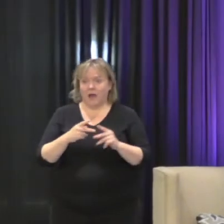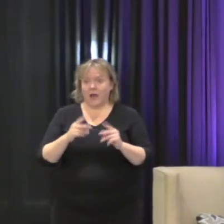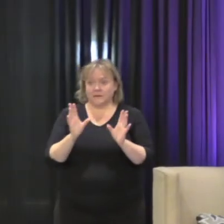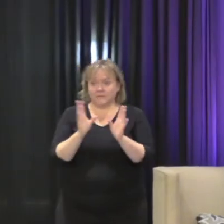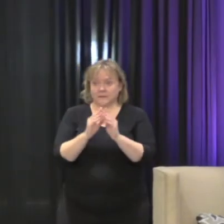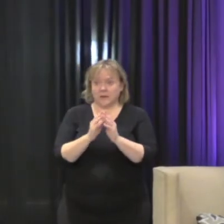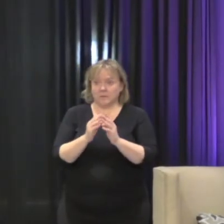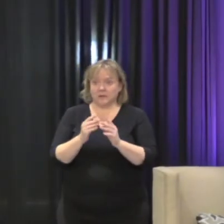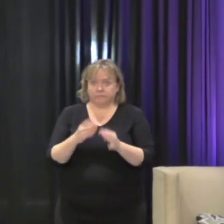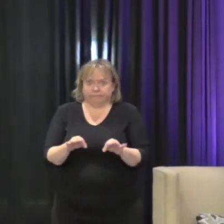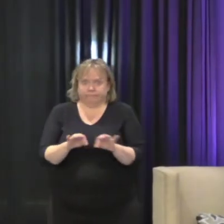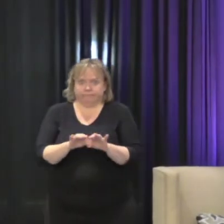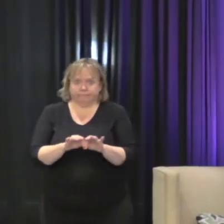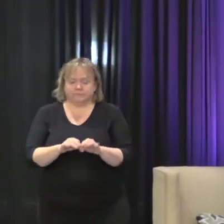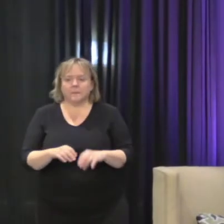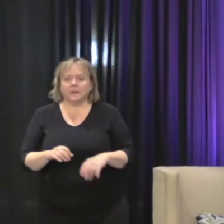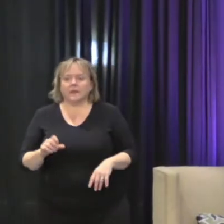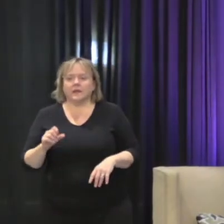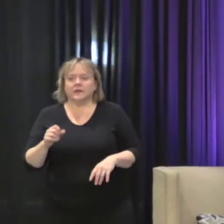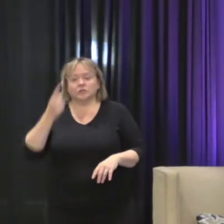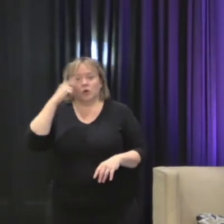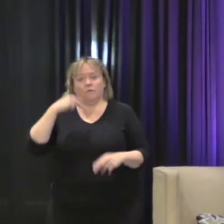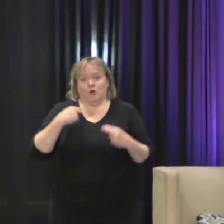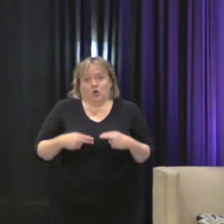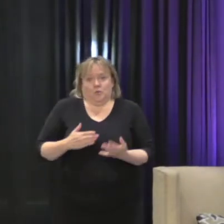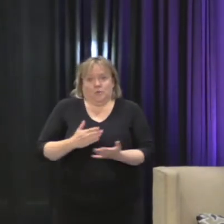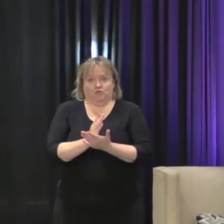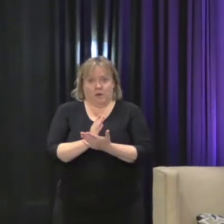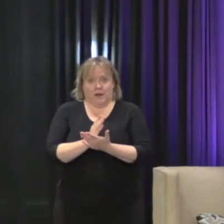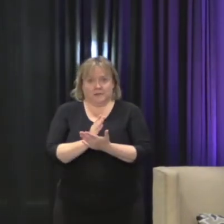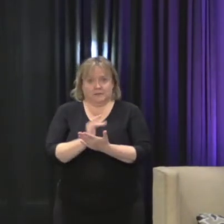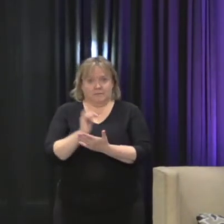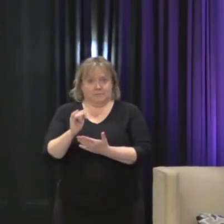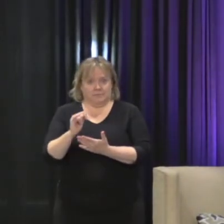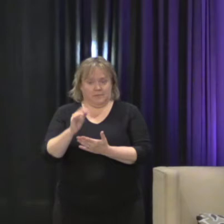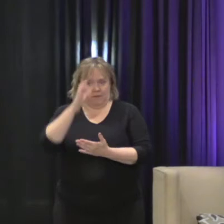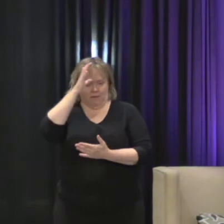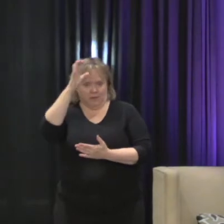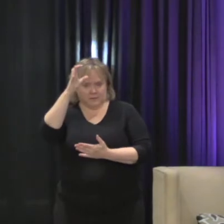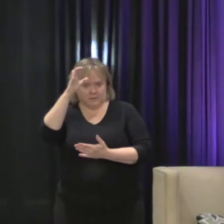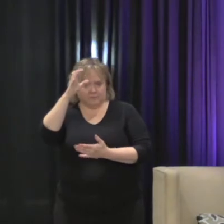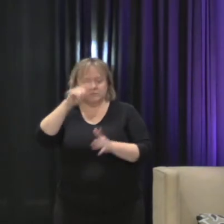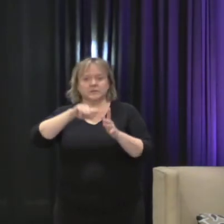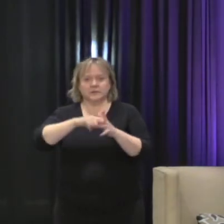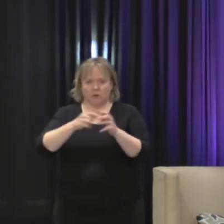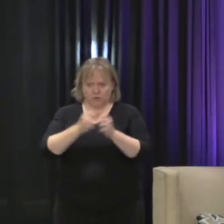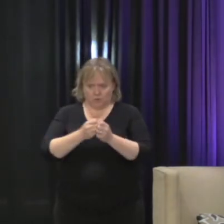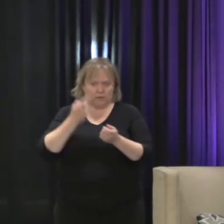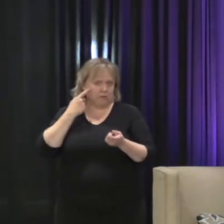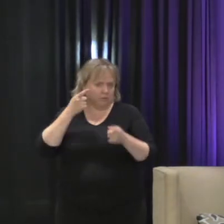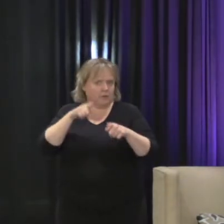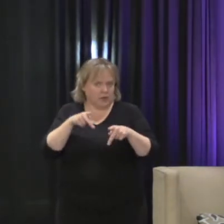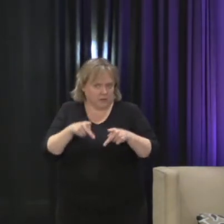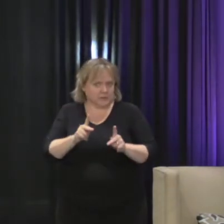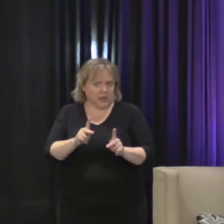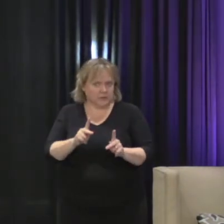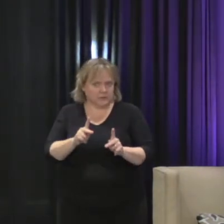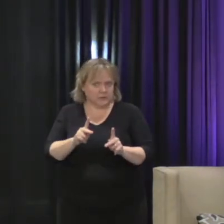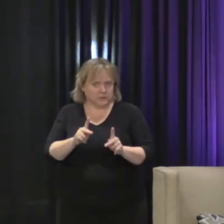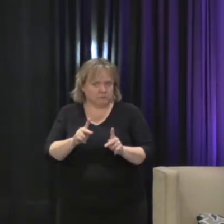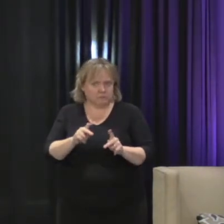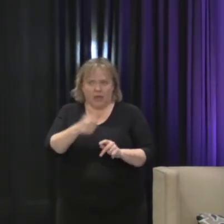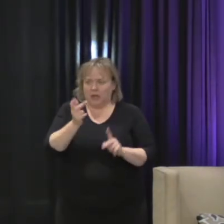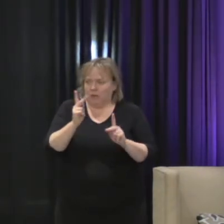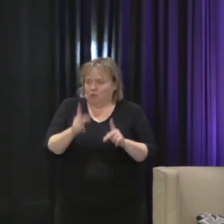A human rights framework really starts with the question of the consent of any individual